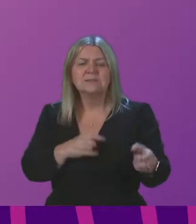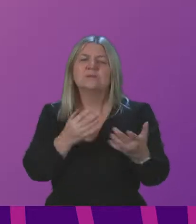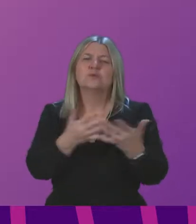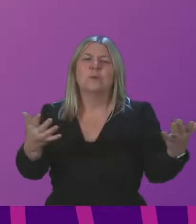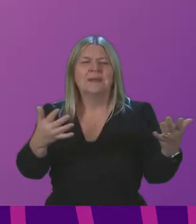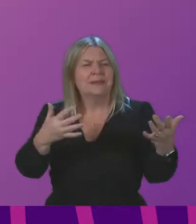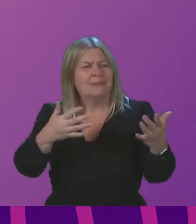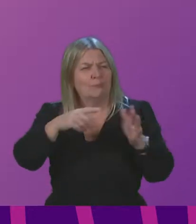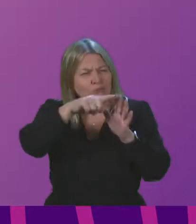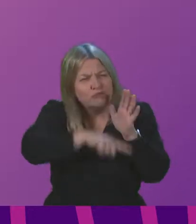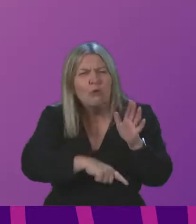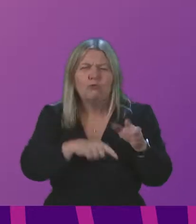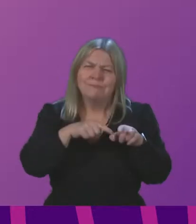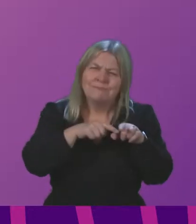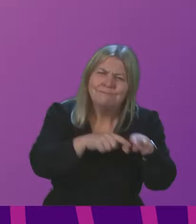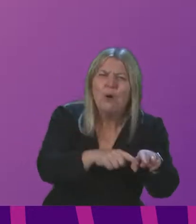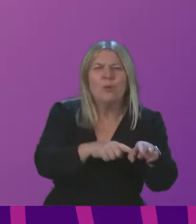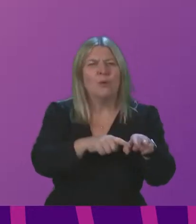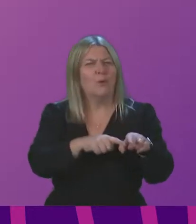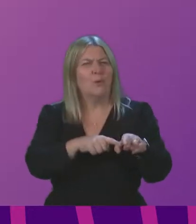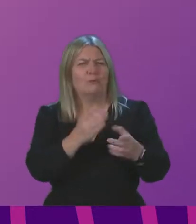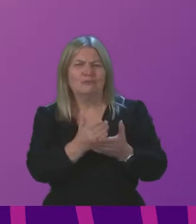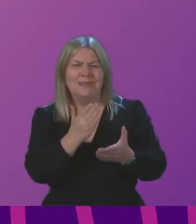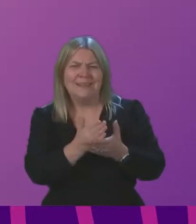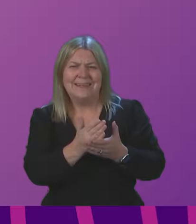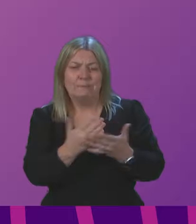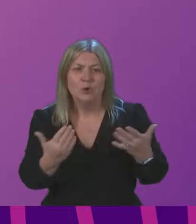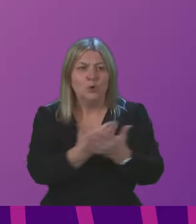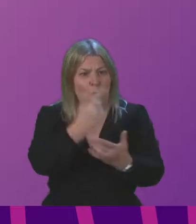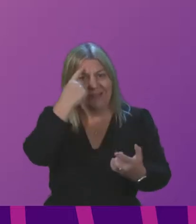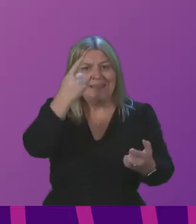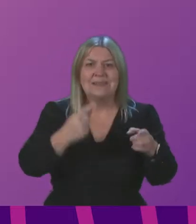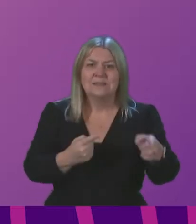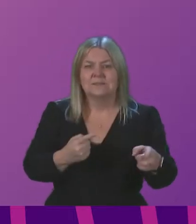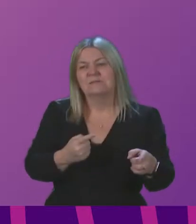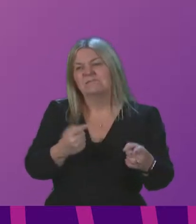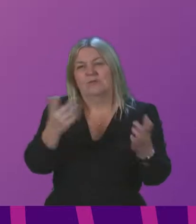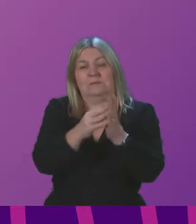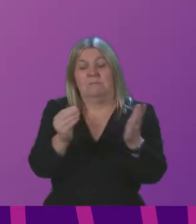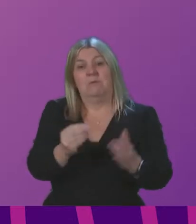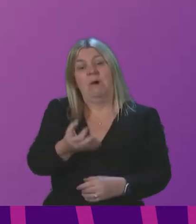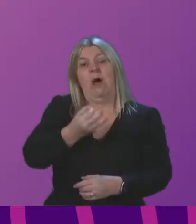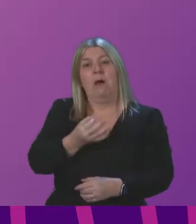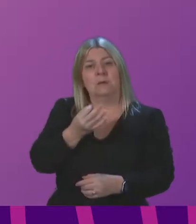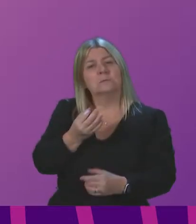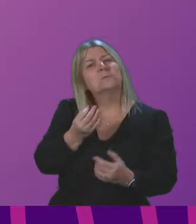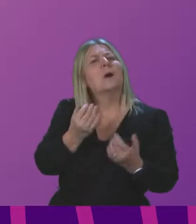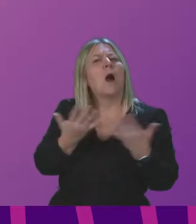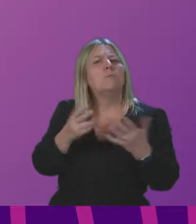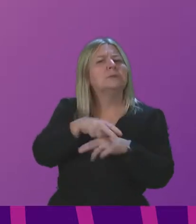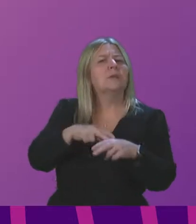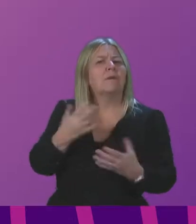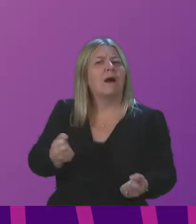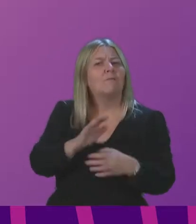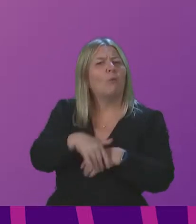on innovation. Where are your past three years' accounts? Do you employ more than 50 staff? When you're lean and mean, you don't qualify. That's why